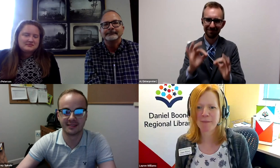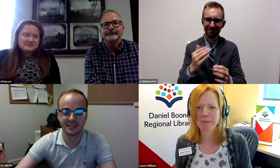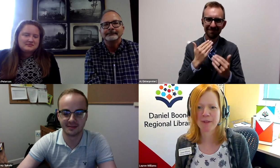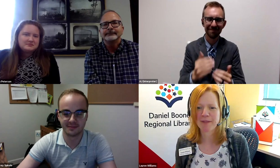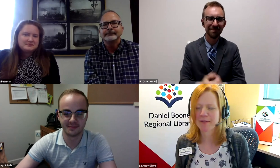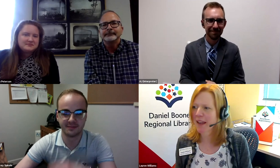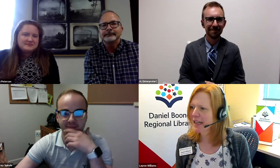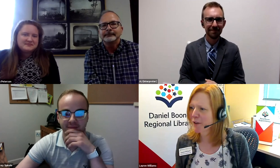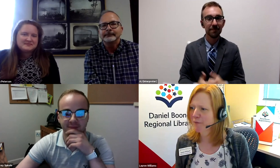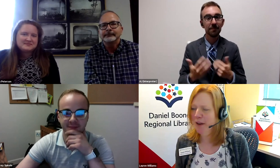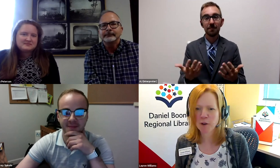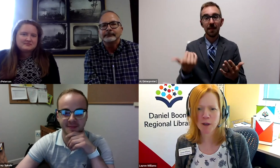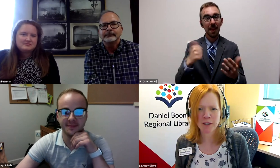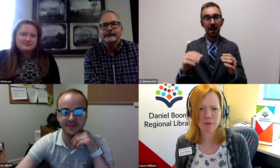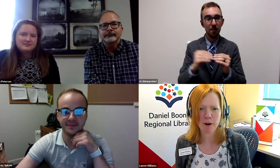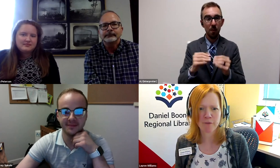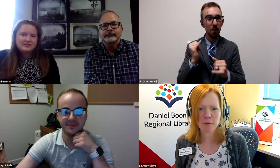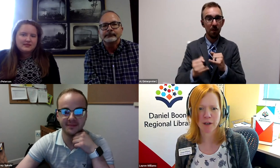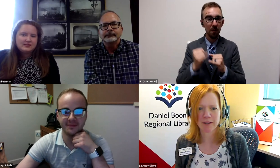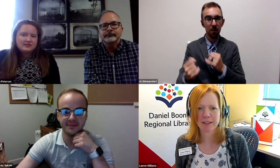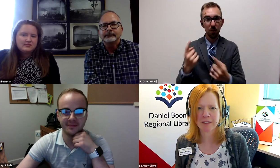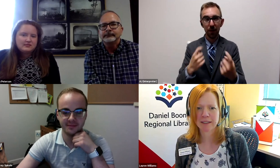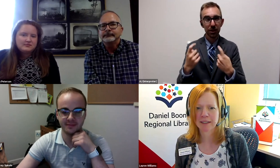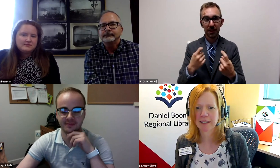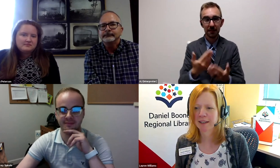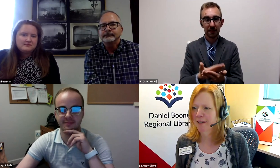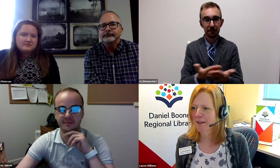Well, any other final questions from our viewers?